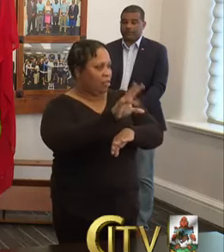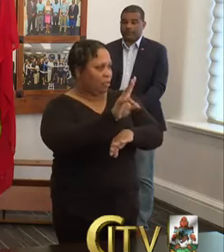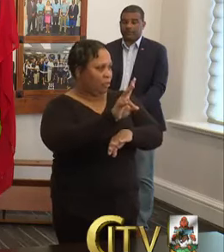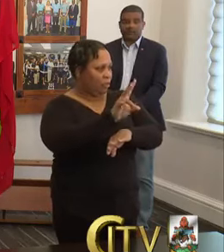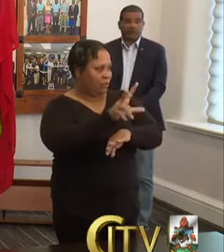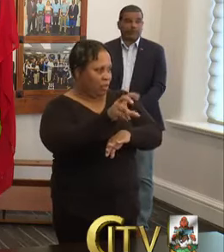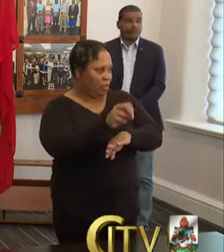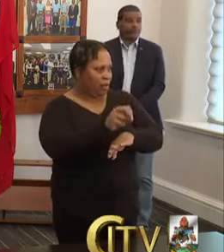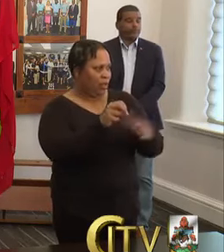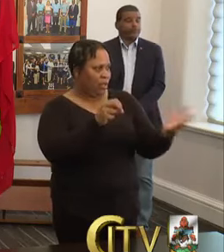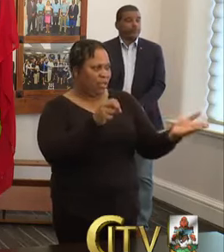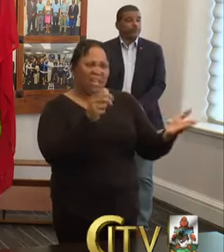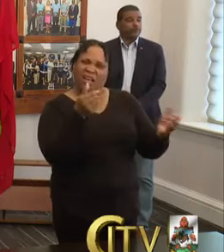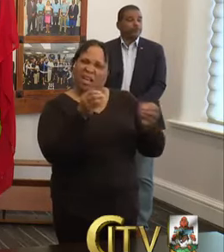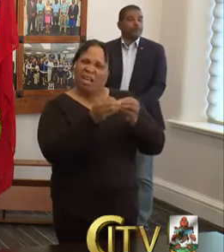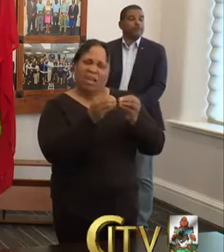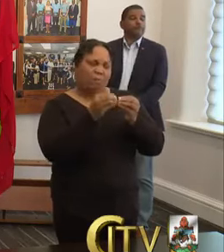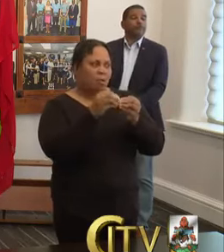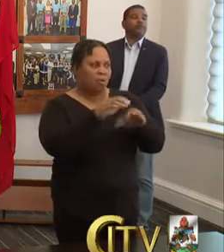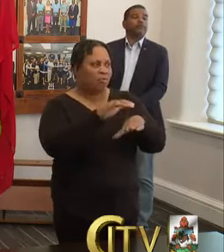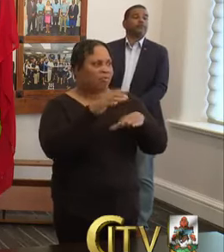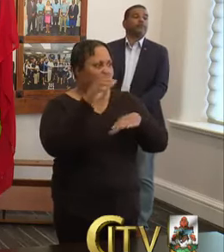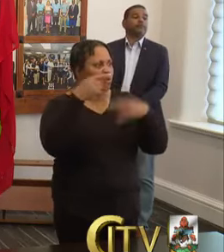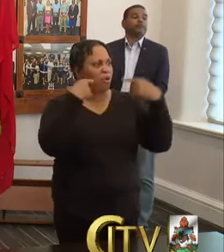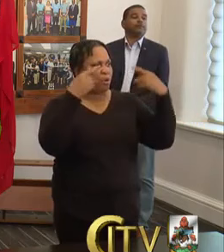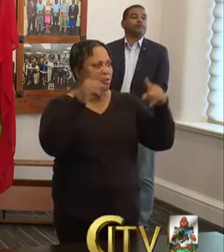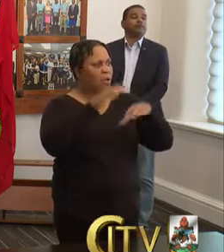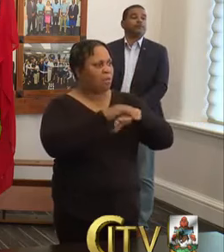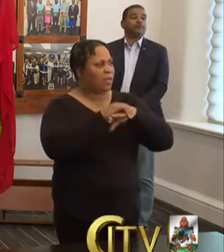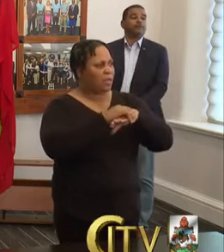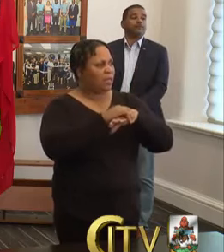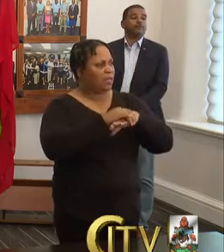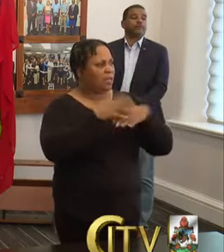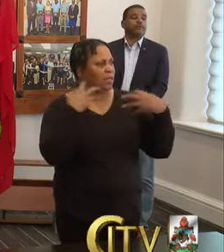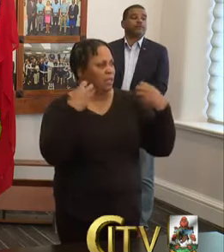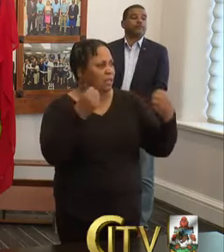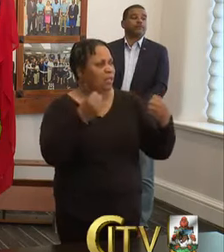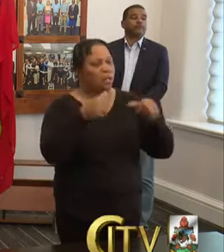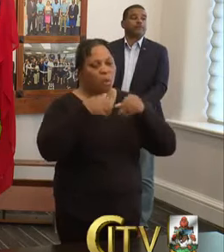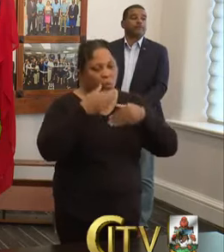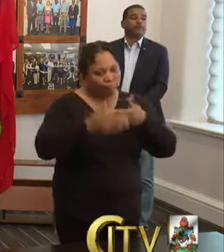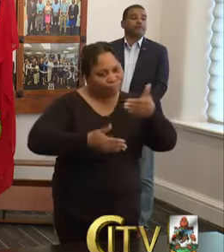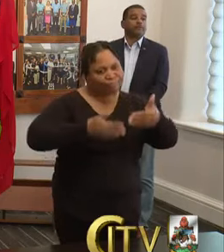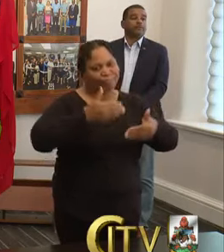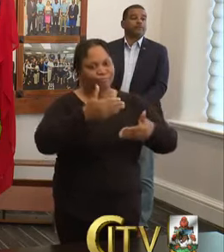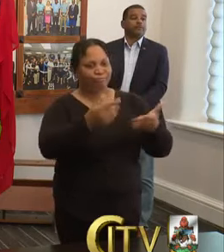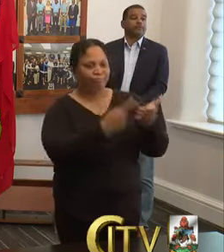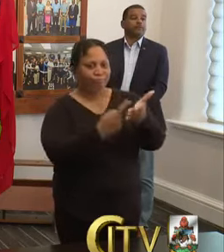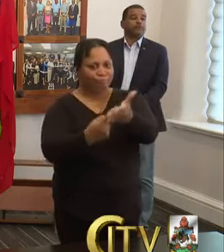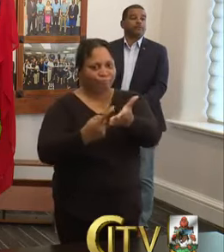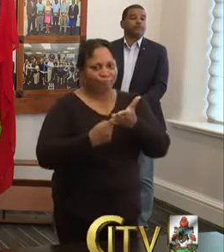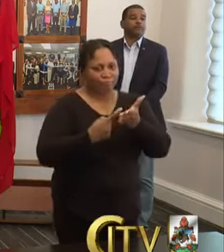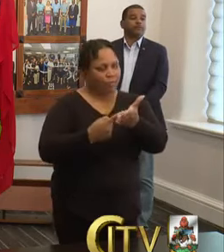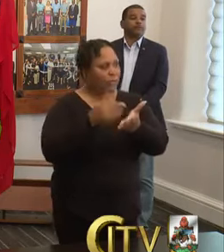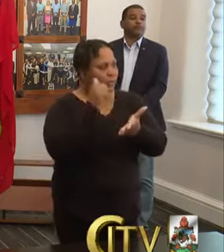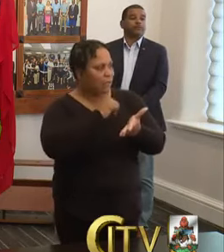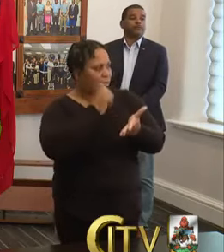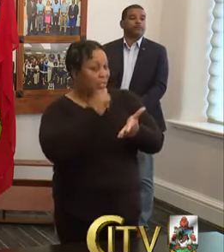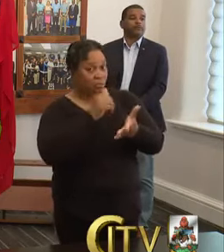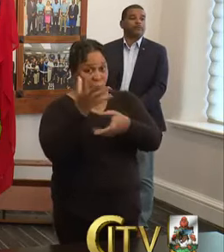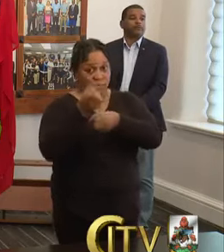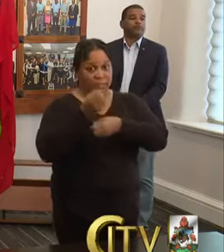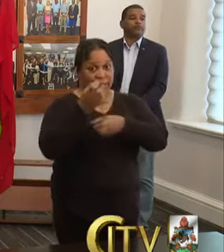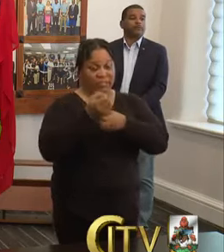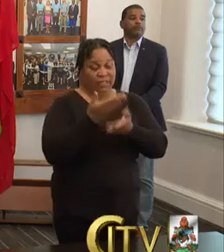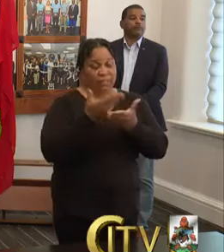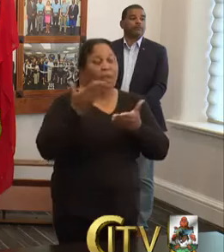further forward there with Public Health England? I think the Premier said last week that, you know, there was ongoing talks with them on a daily basis about whether or not we'd be receiving supplies